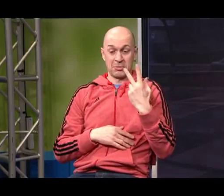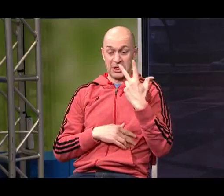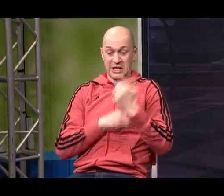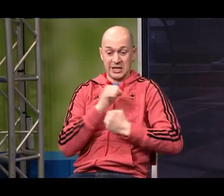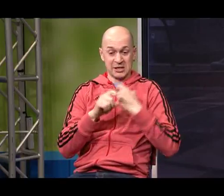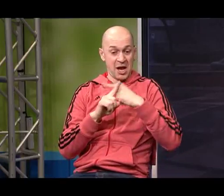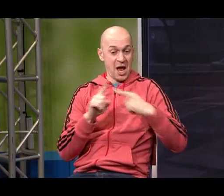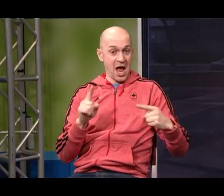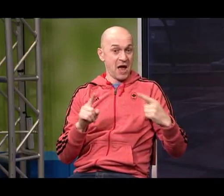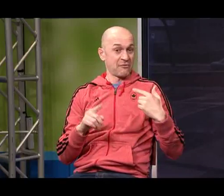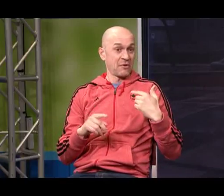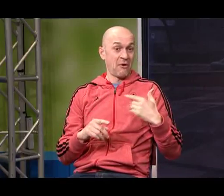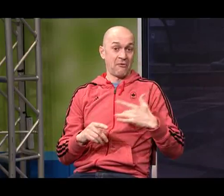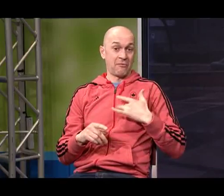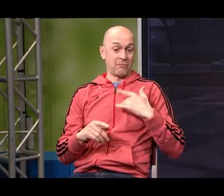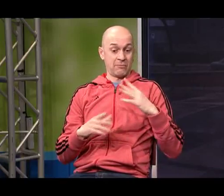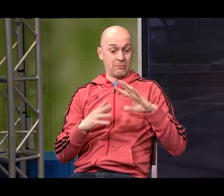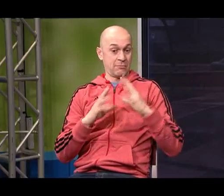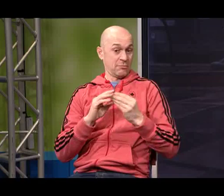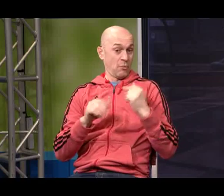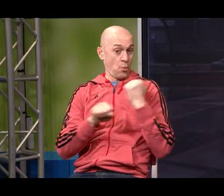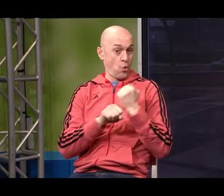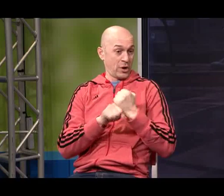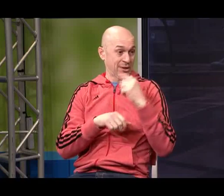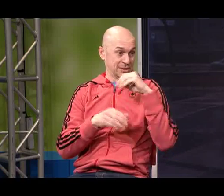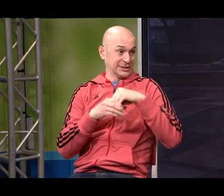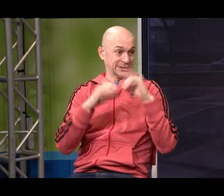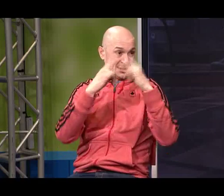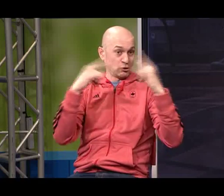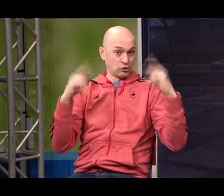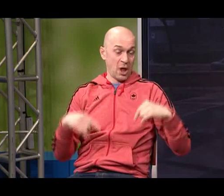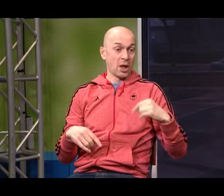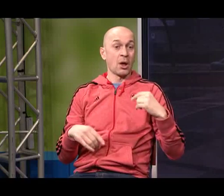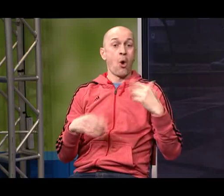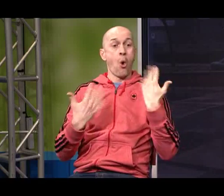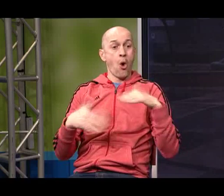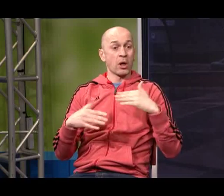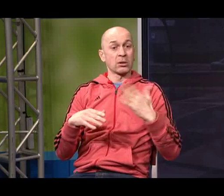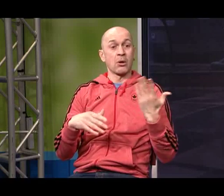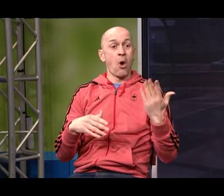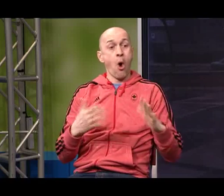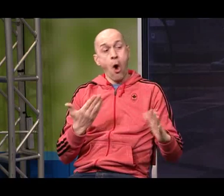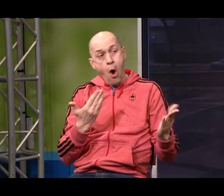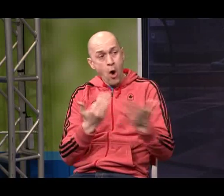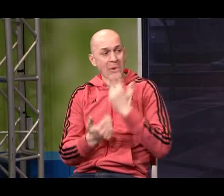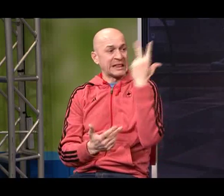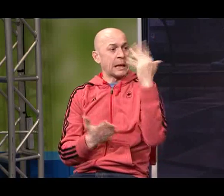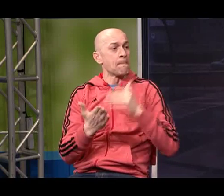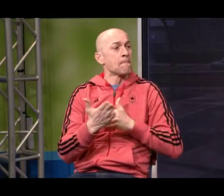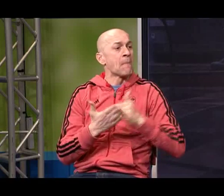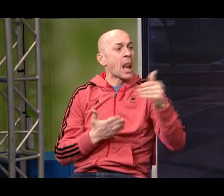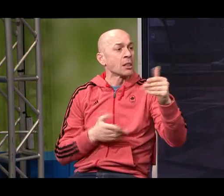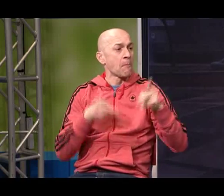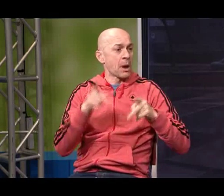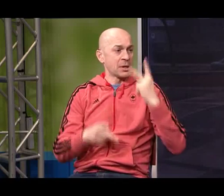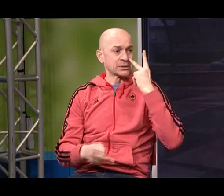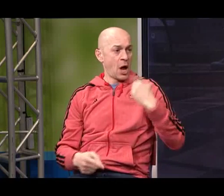project my my passion to them as I say I was doing this for three and a half years at the Cirque du Soleil and um and sometimes